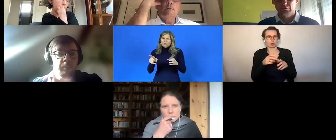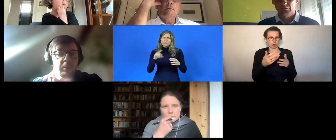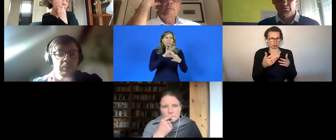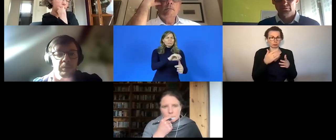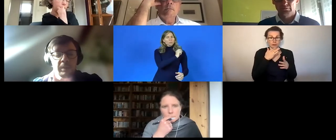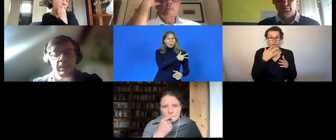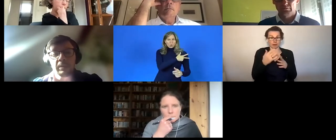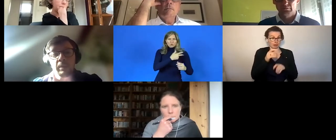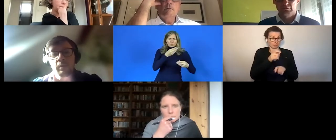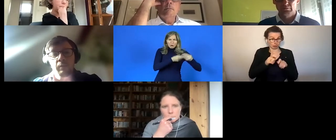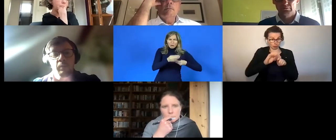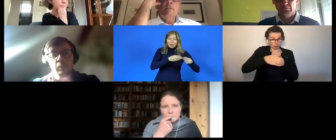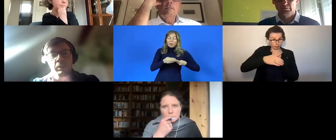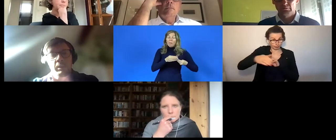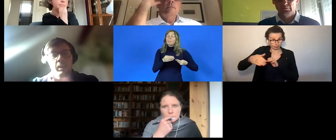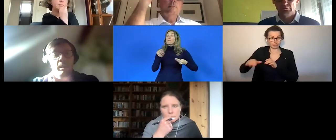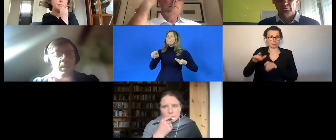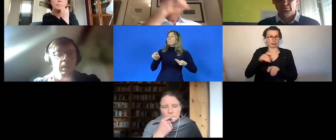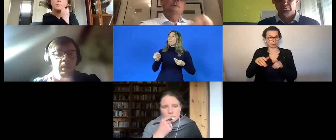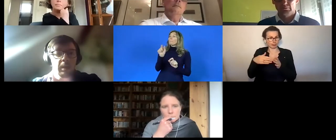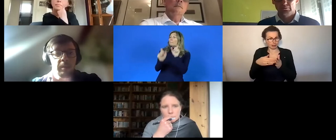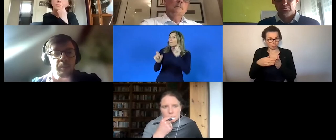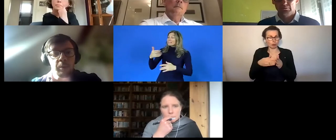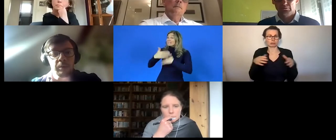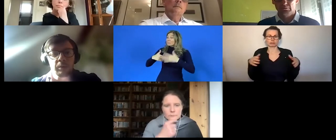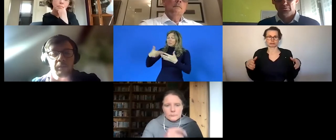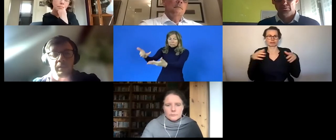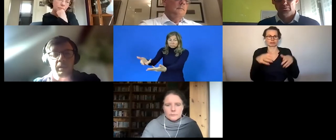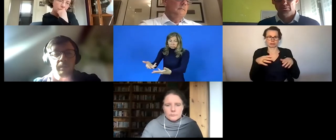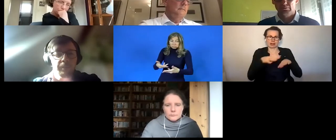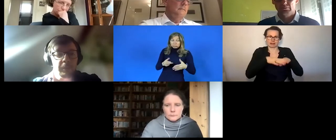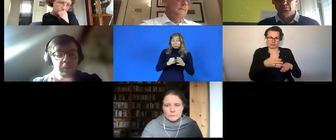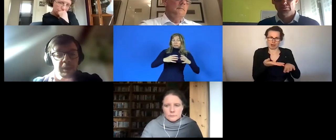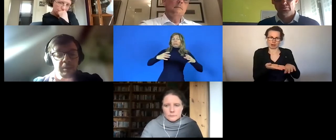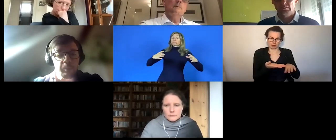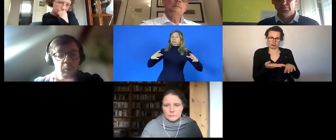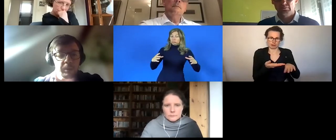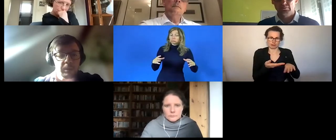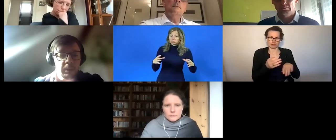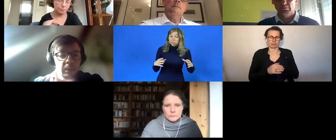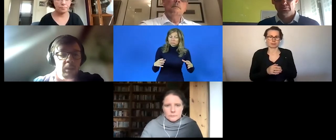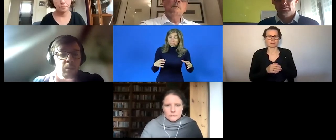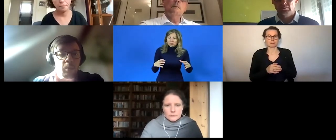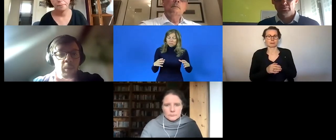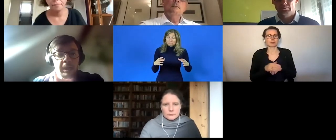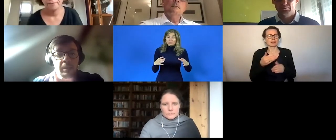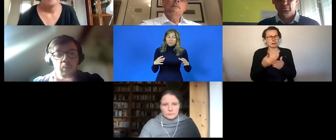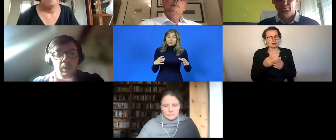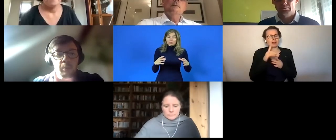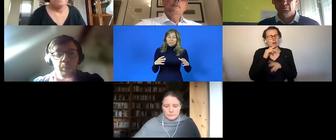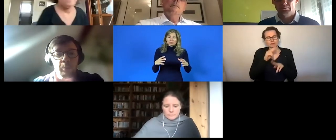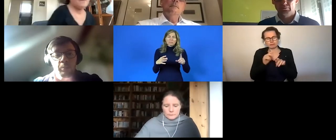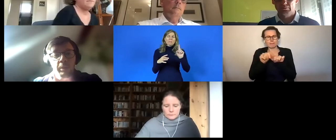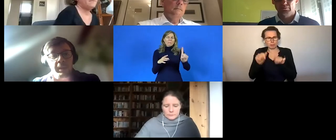of persons with disabilities many of them using uh the models of uh of shelter employment why